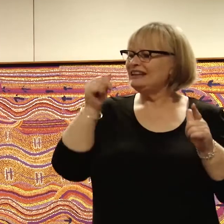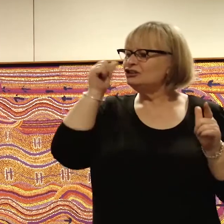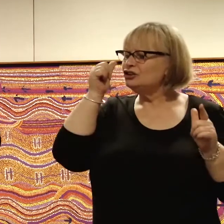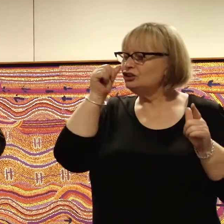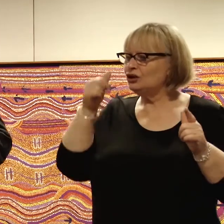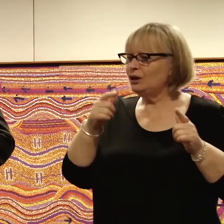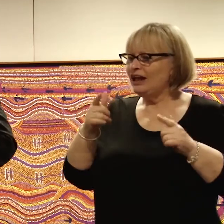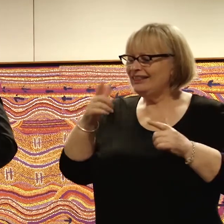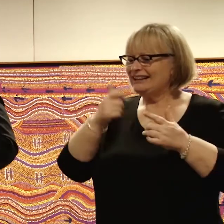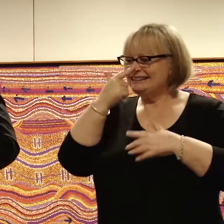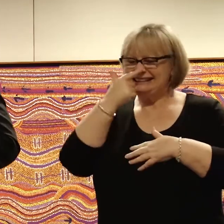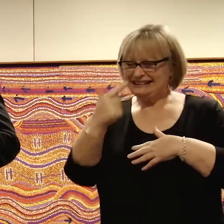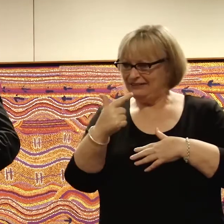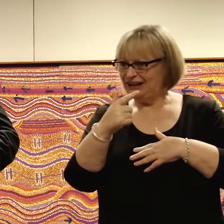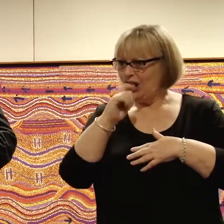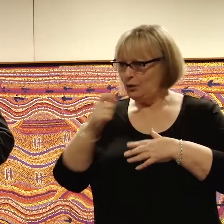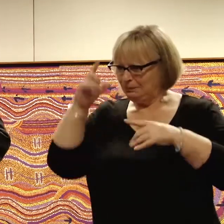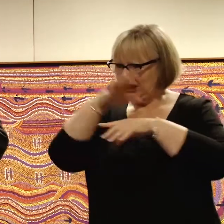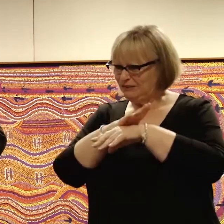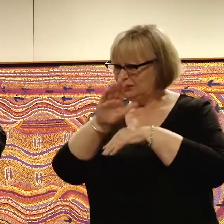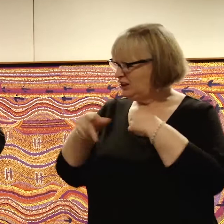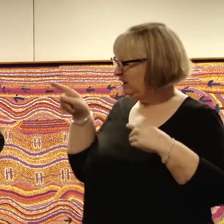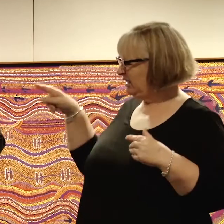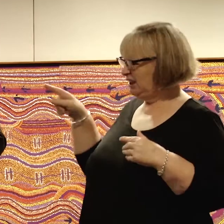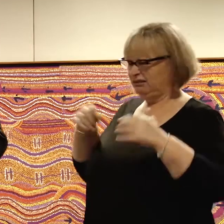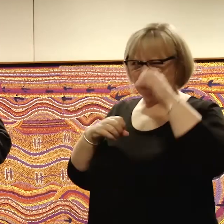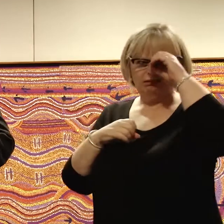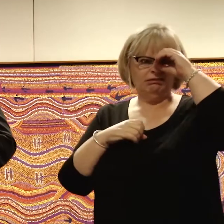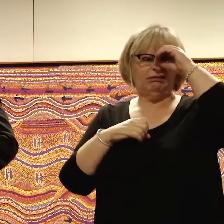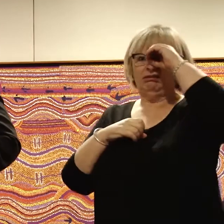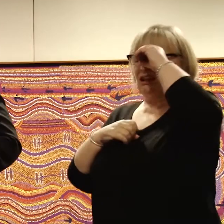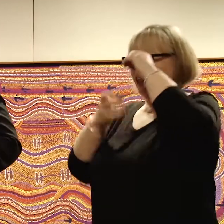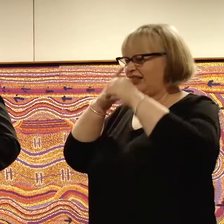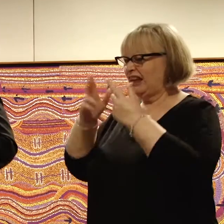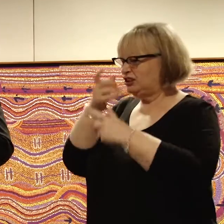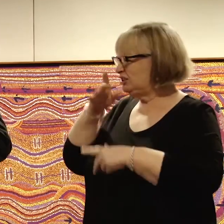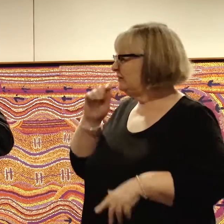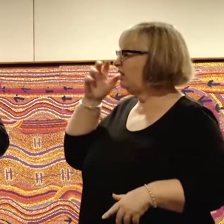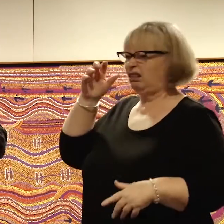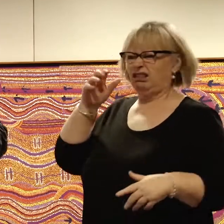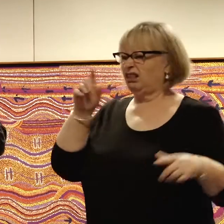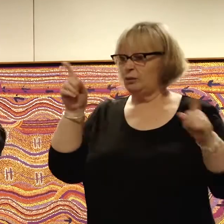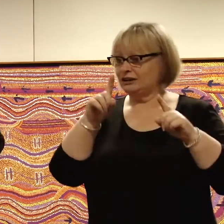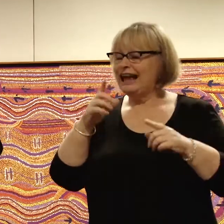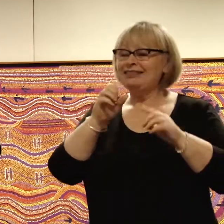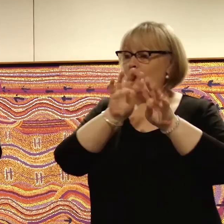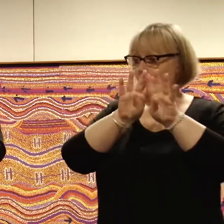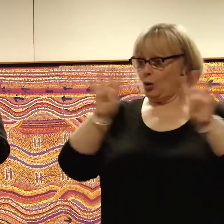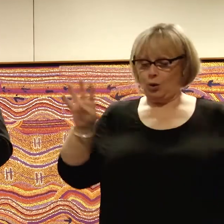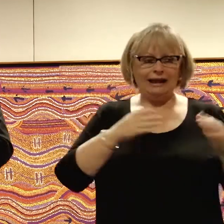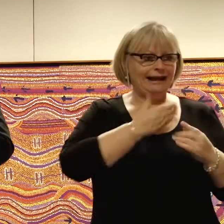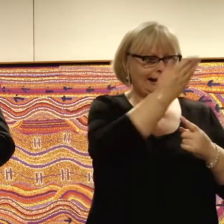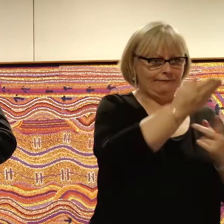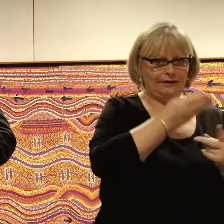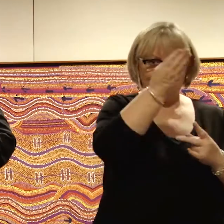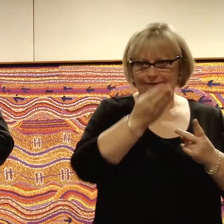knew that a bunch of seven-year-olds were going to be confused by this kid holding up this strange-looking device, she got them all in a line and gave each